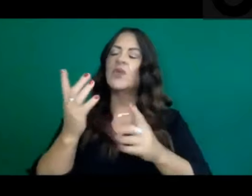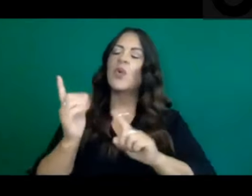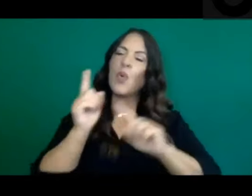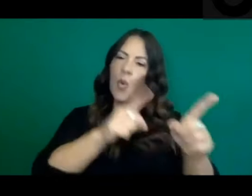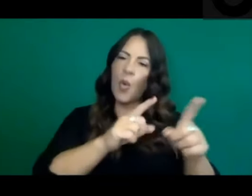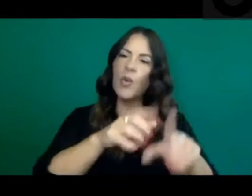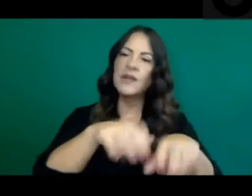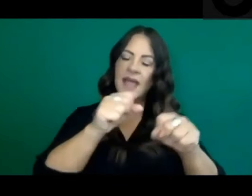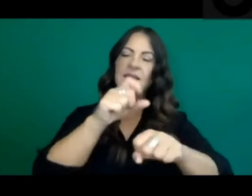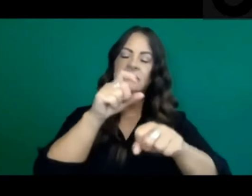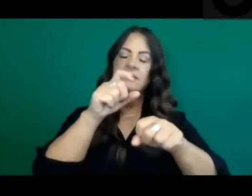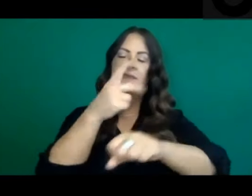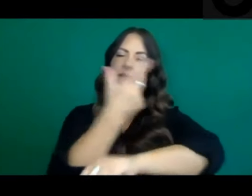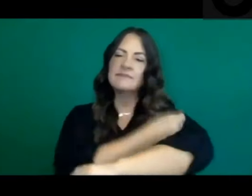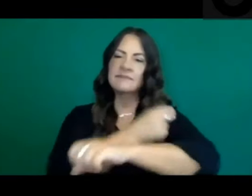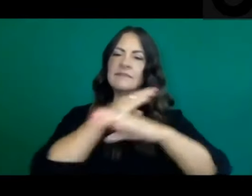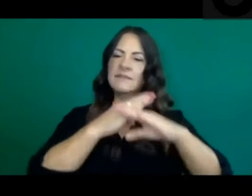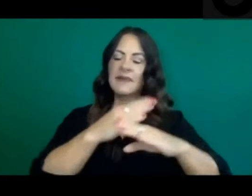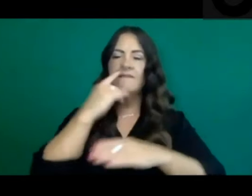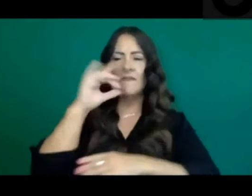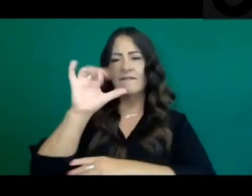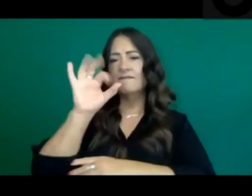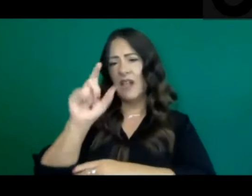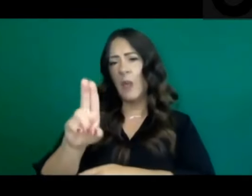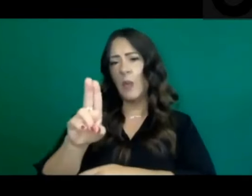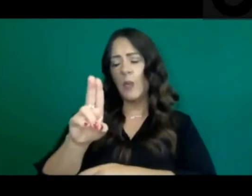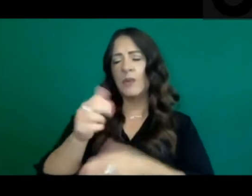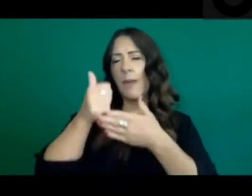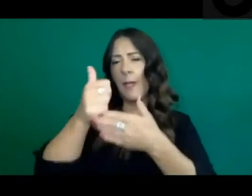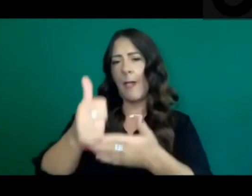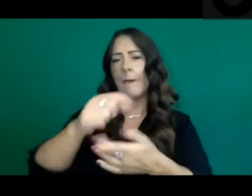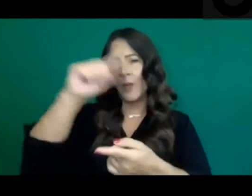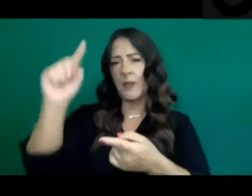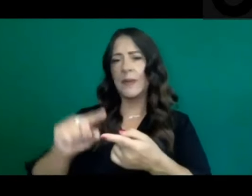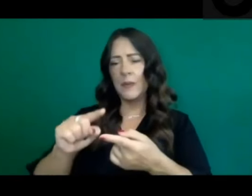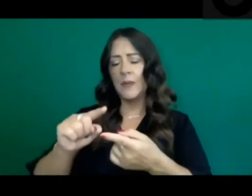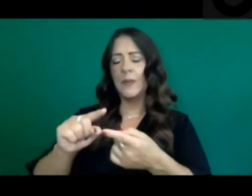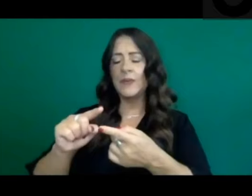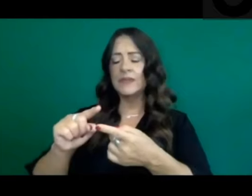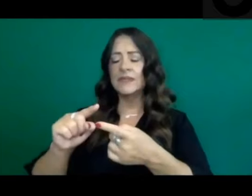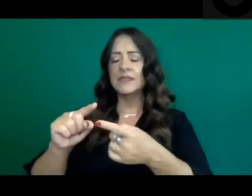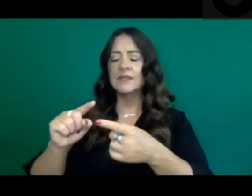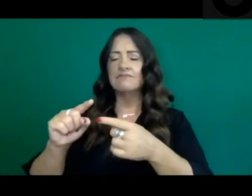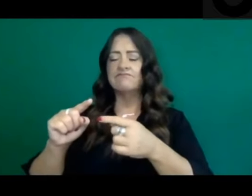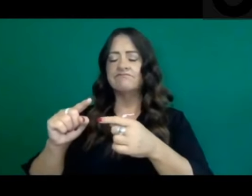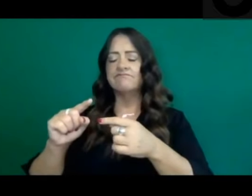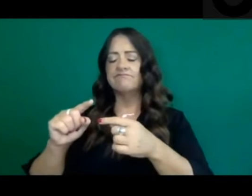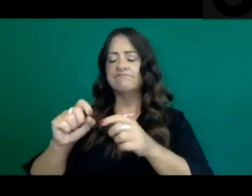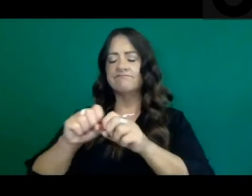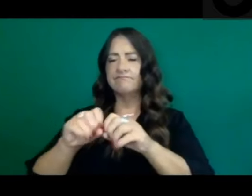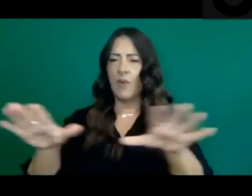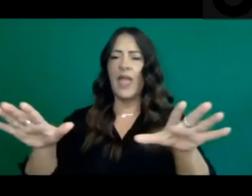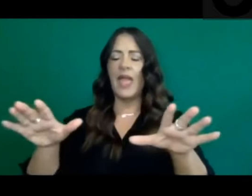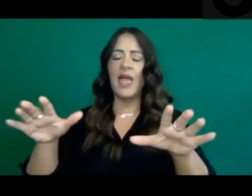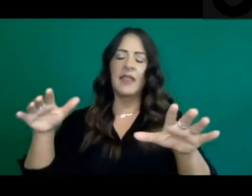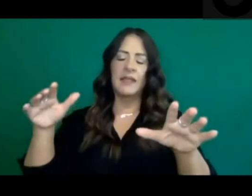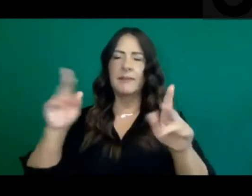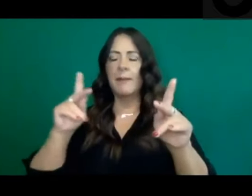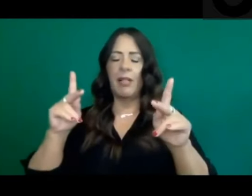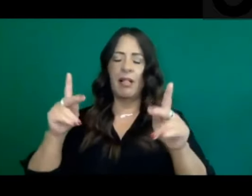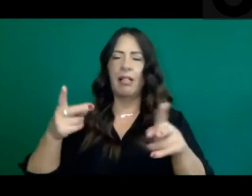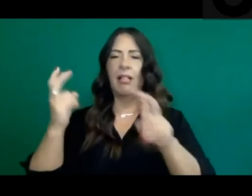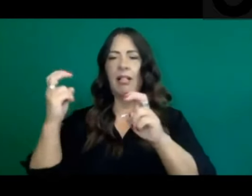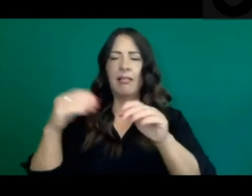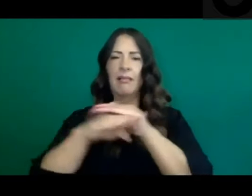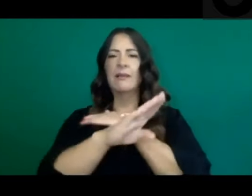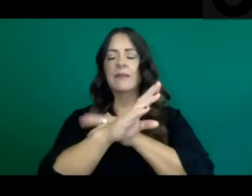in the traditional places where flu vaccine is often available, often anchored to. Sometimes you can get